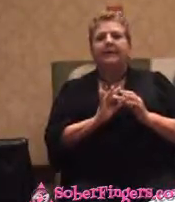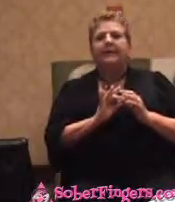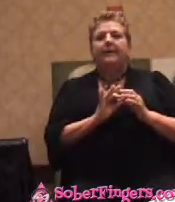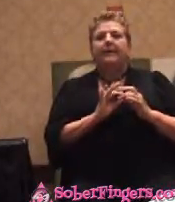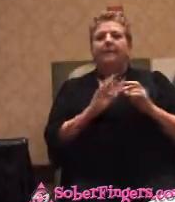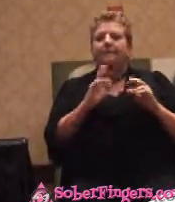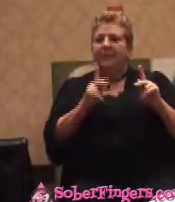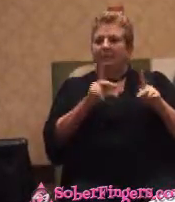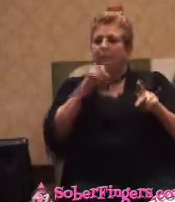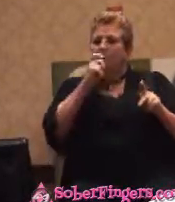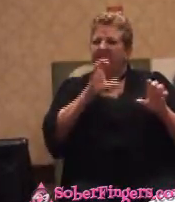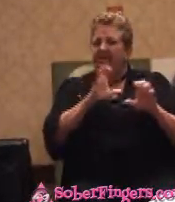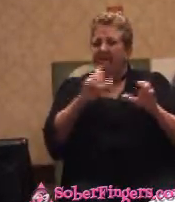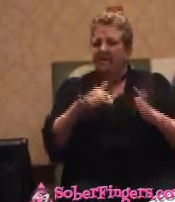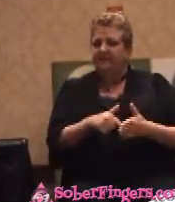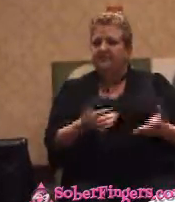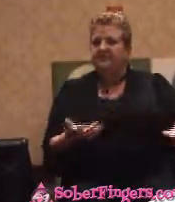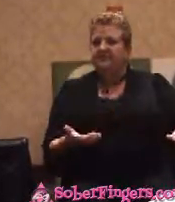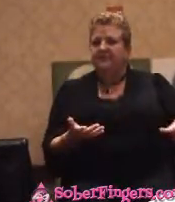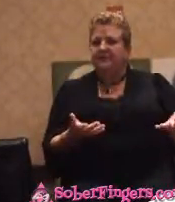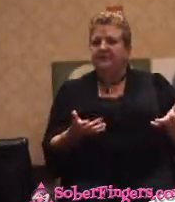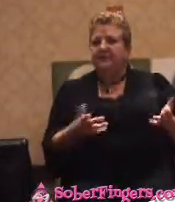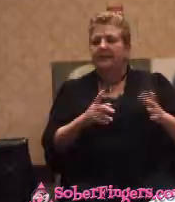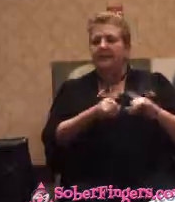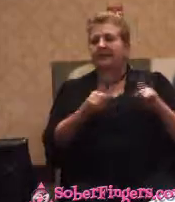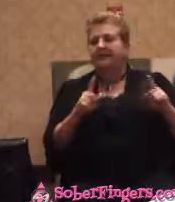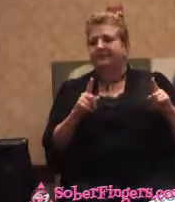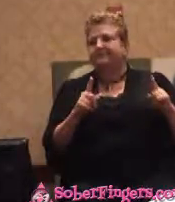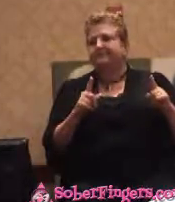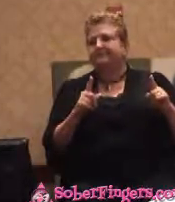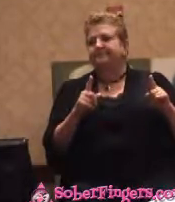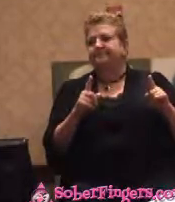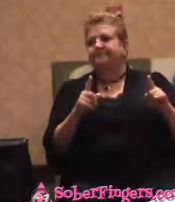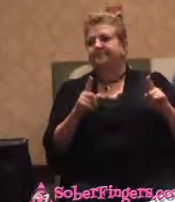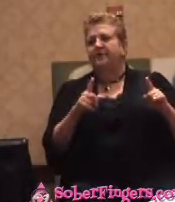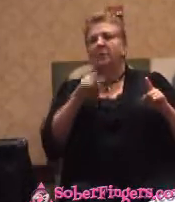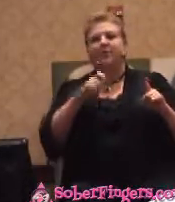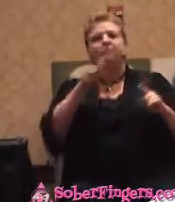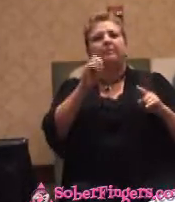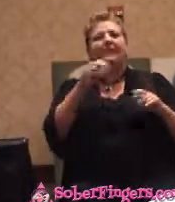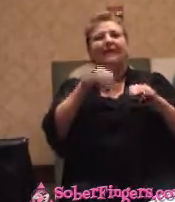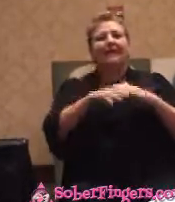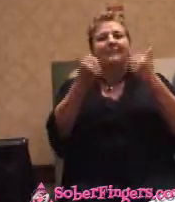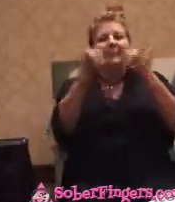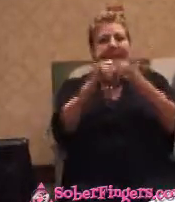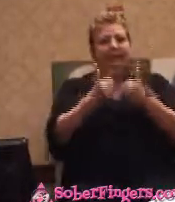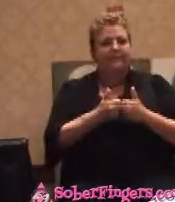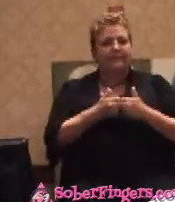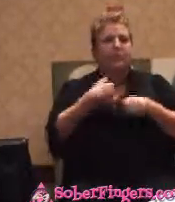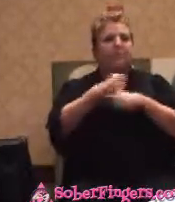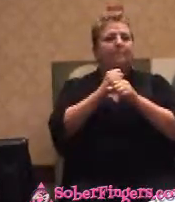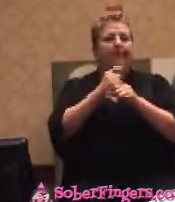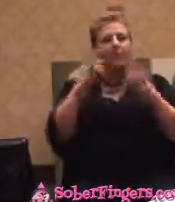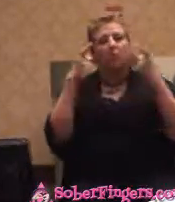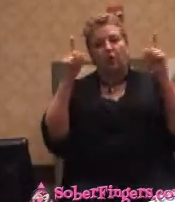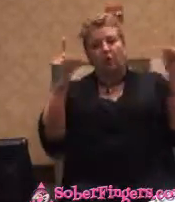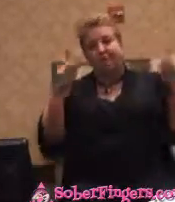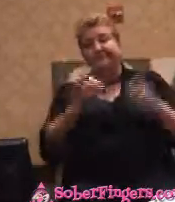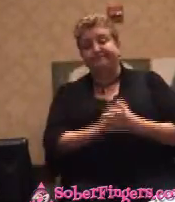thing. But you've got to be a player. You've got to be in the game to make it work. I didn't